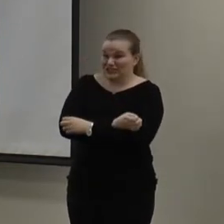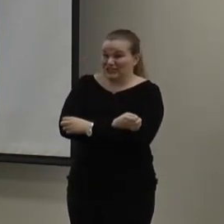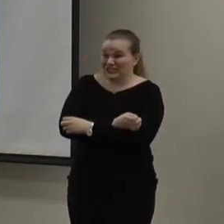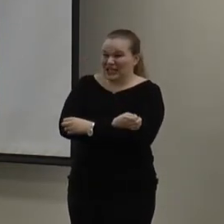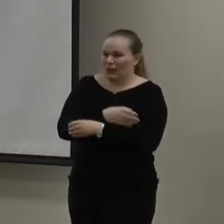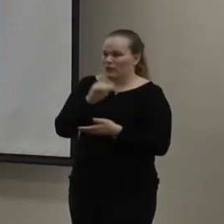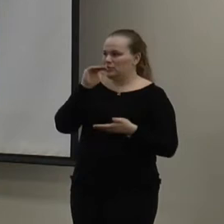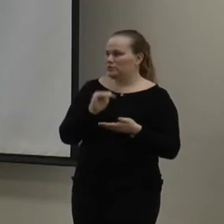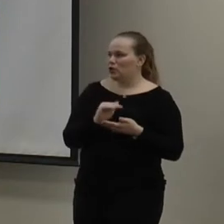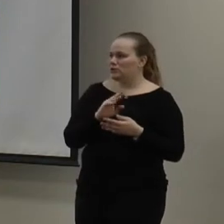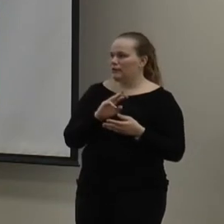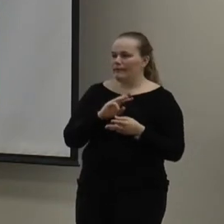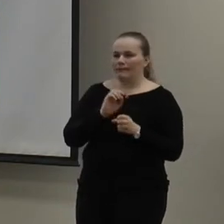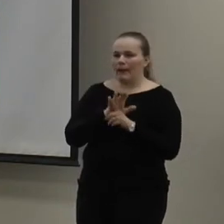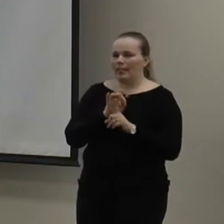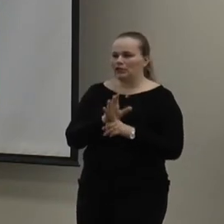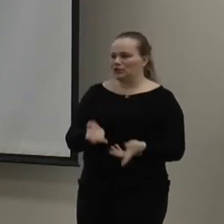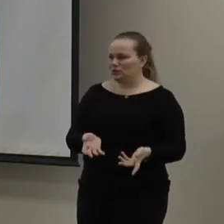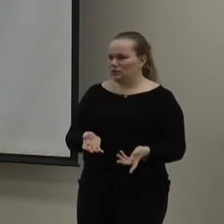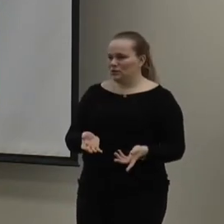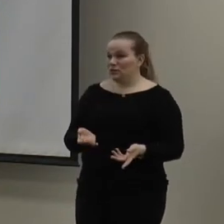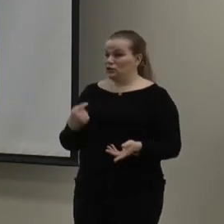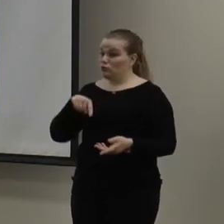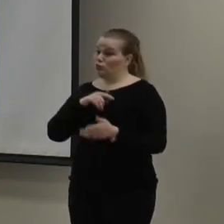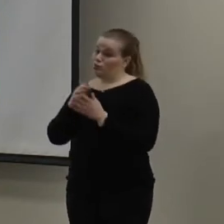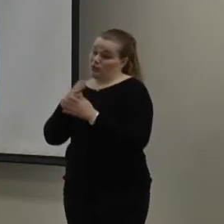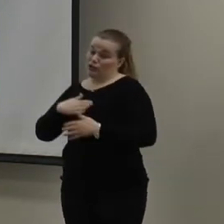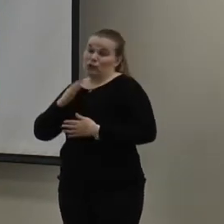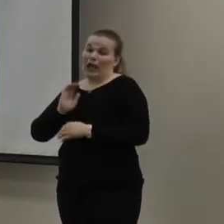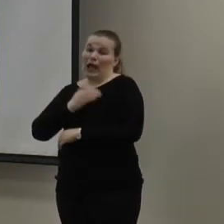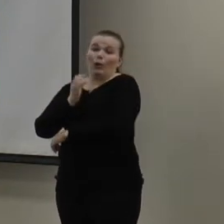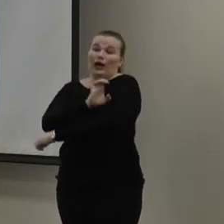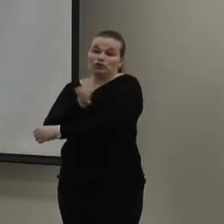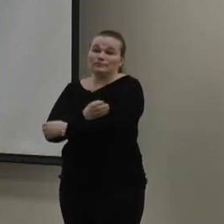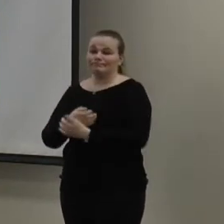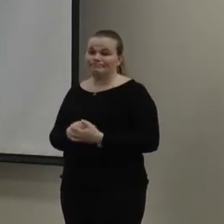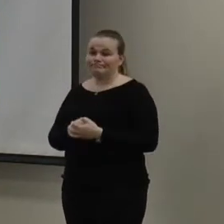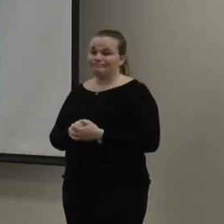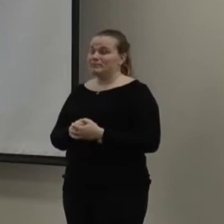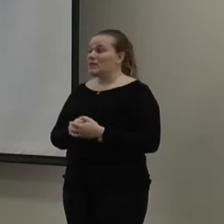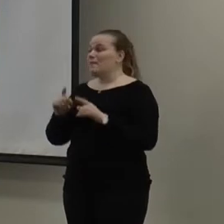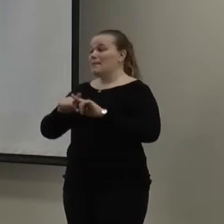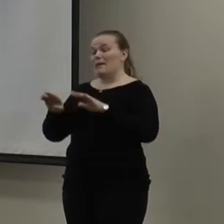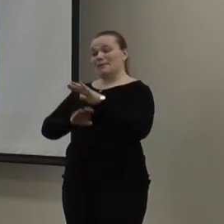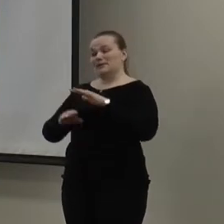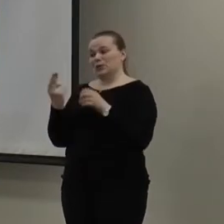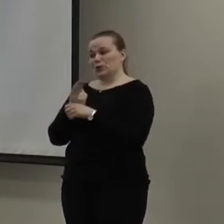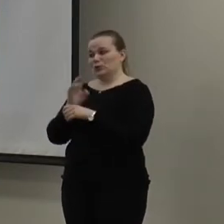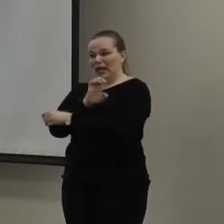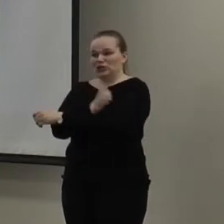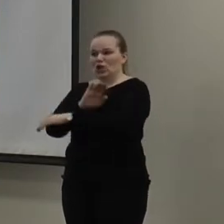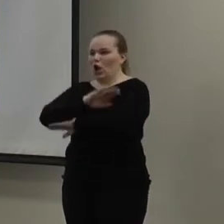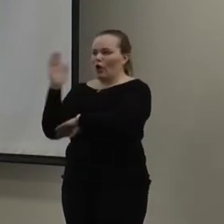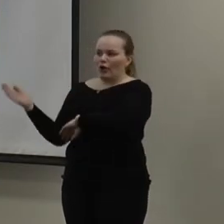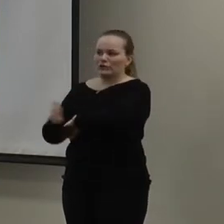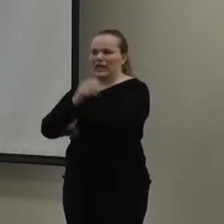of the world's population. So, we're energy hungry. We like our energy. But basically, you know, we use energy all